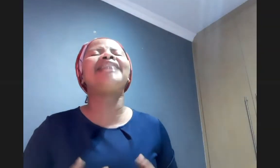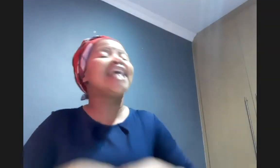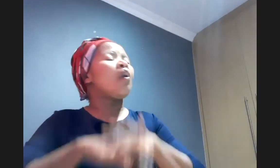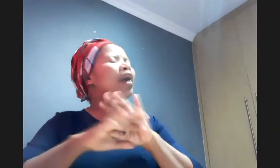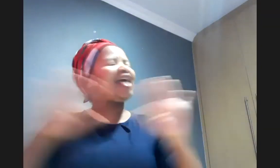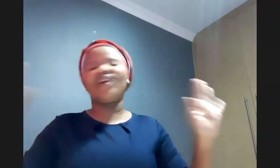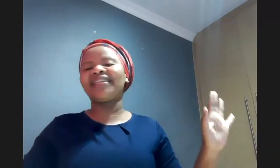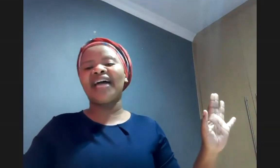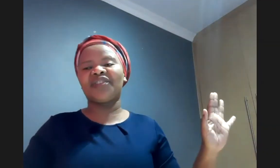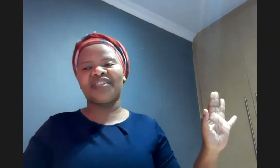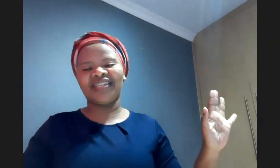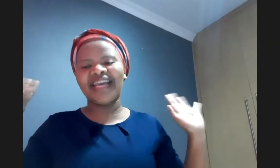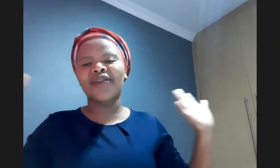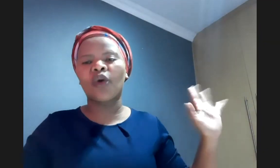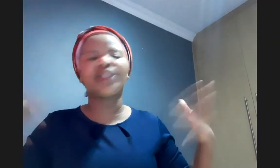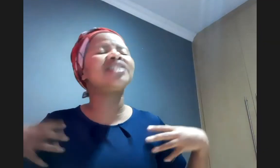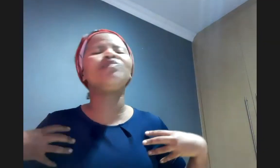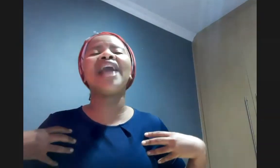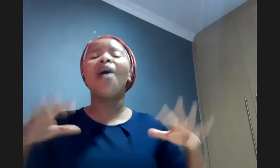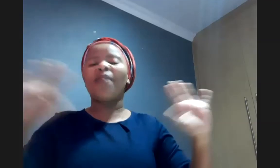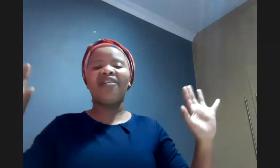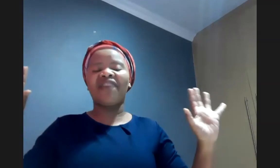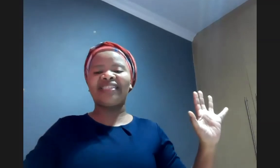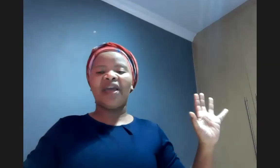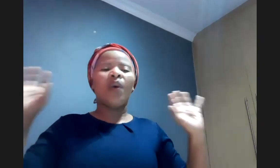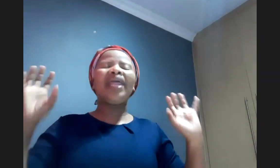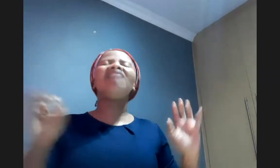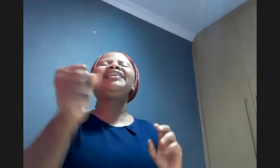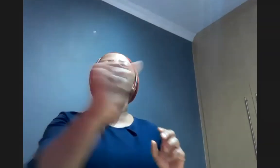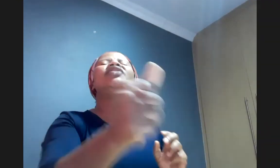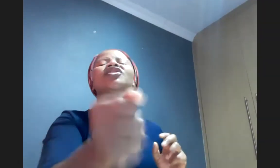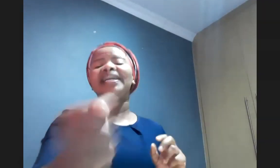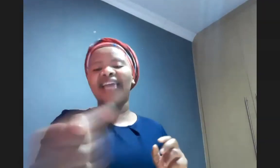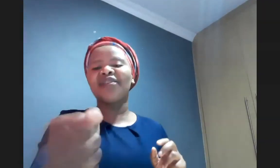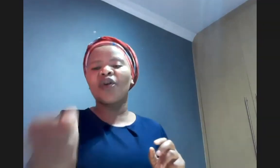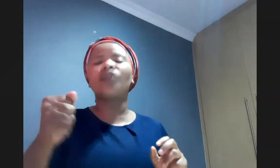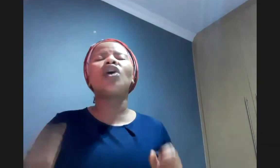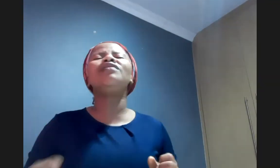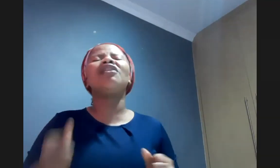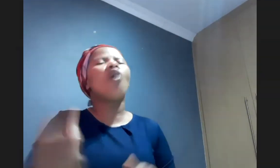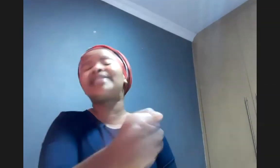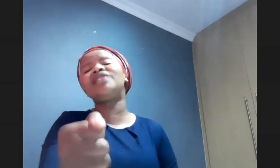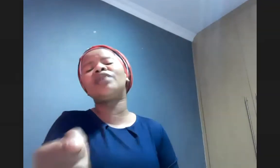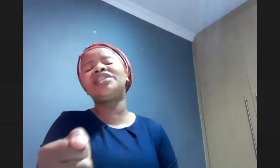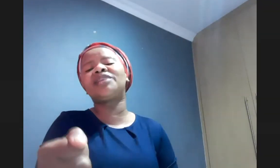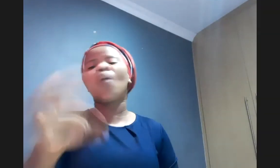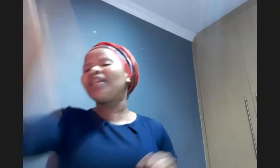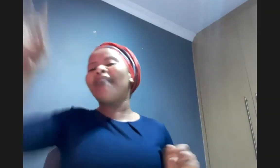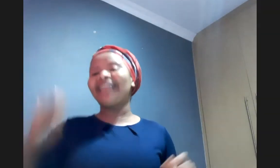whatever he touched tend to go this is me now paraphrasing whatever he touched tend to go joseph walks into egypt with a might as